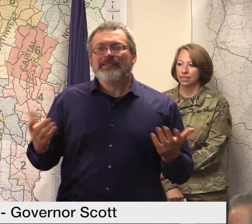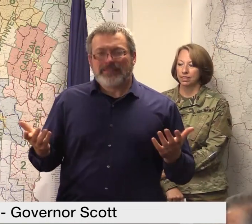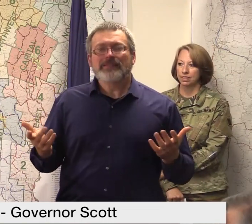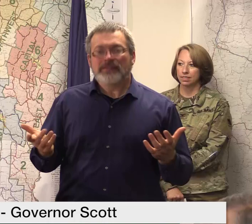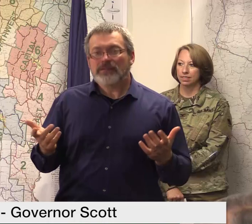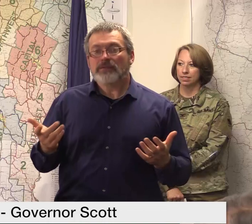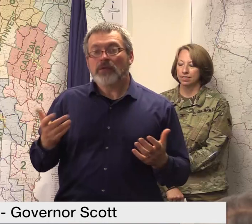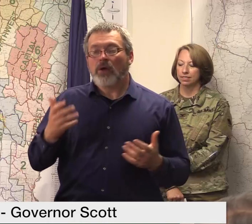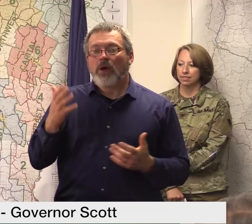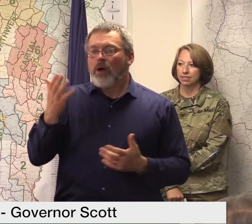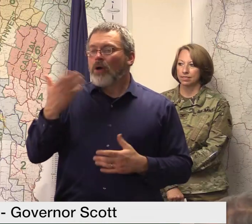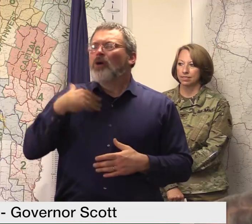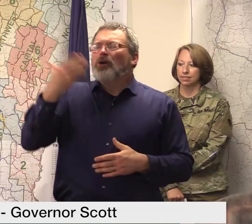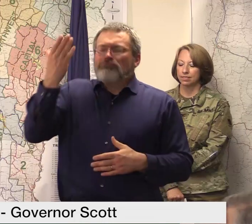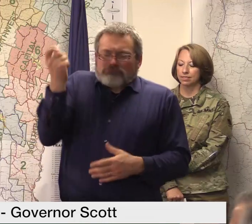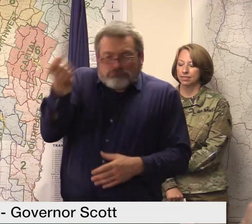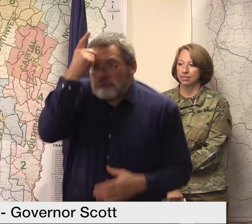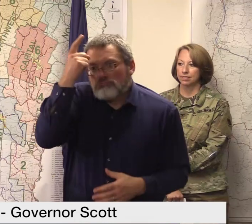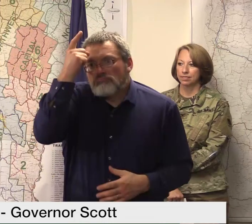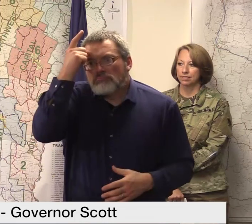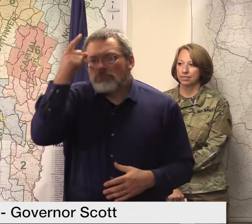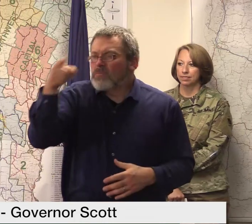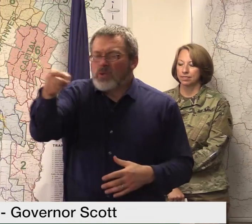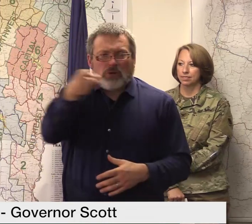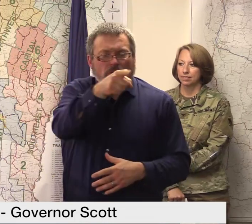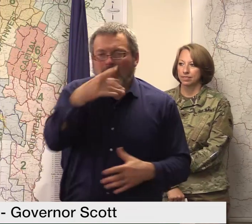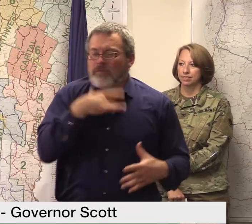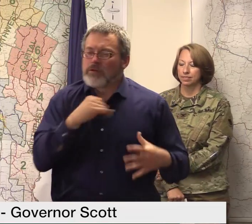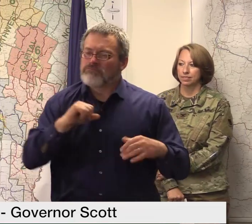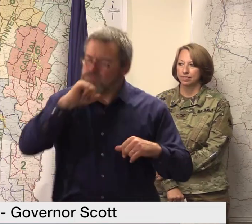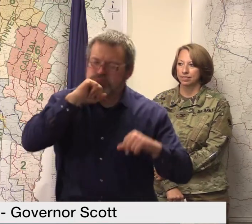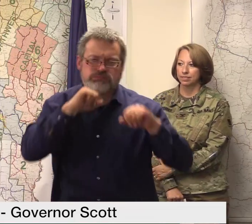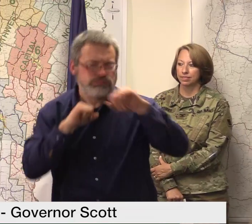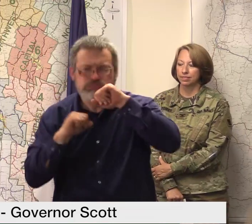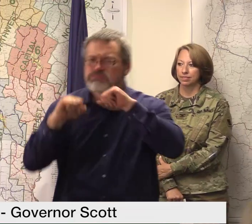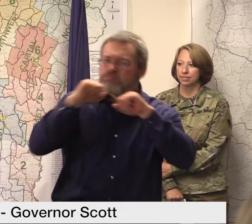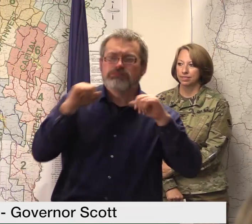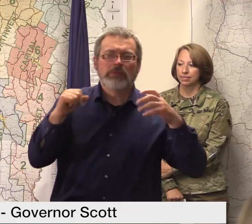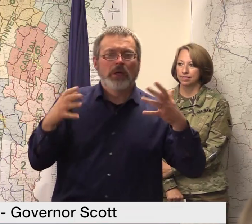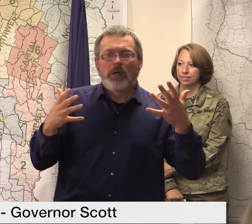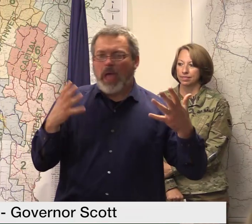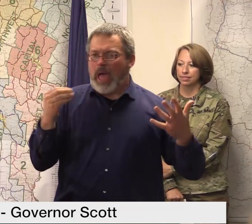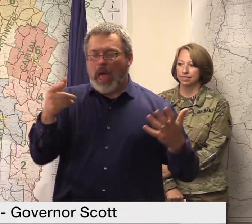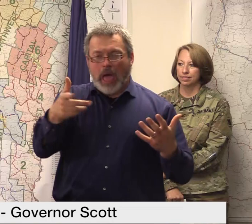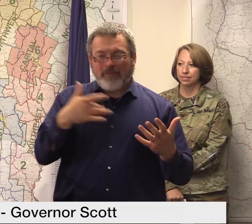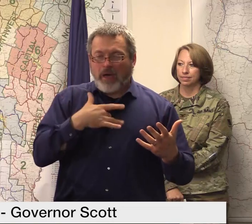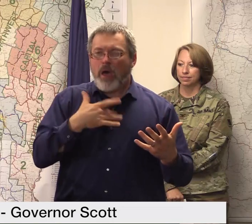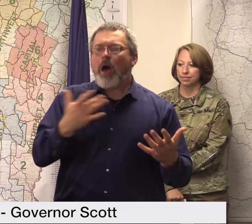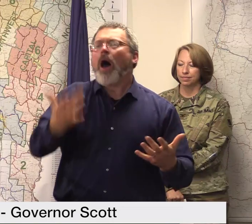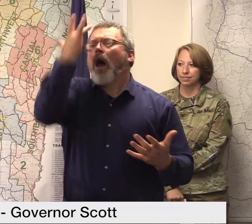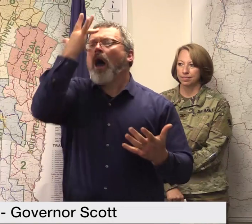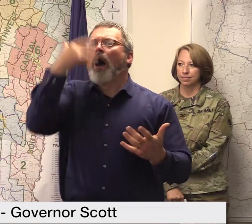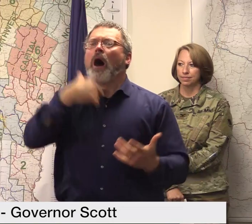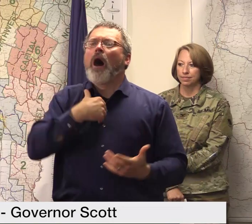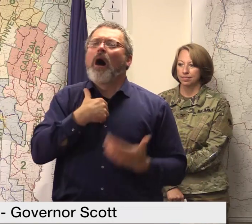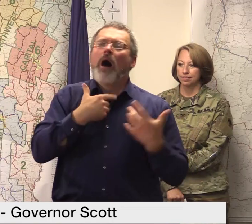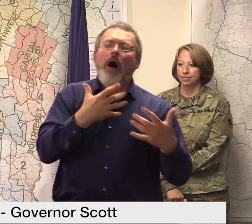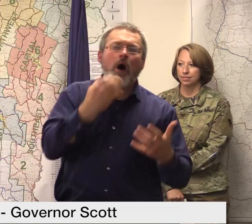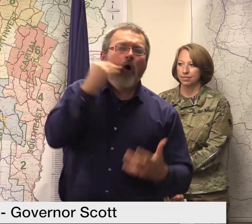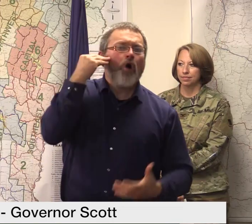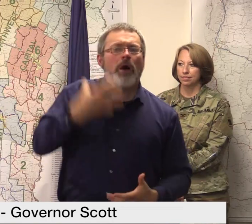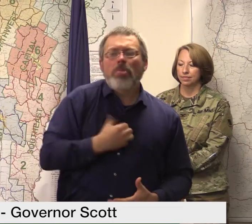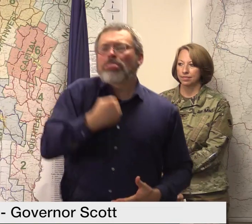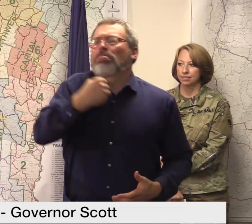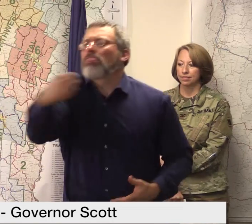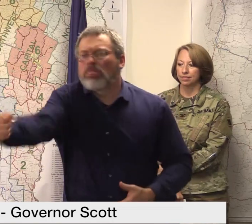us that the challenge ahead and the number of people who are displaced and may never go back to where they